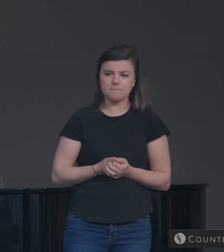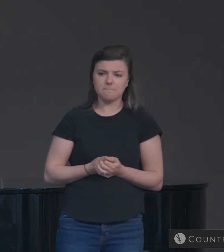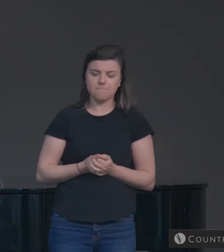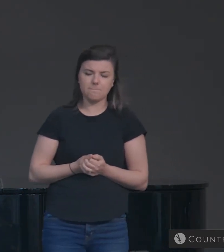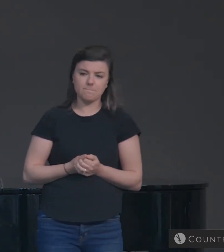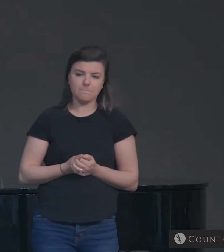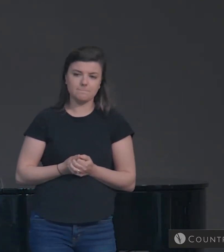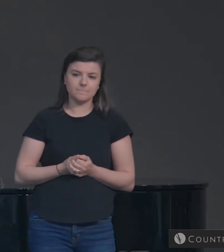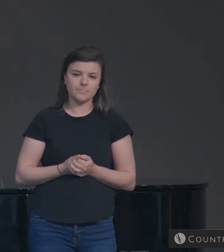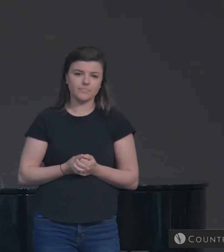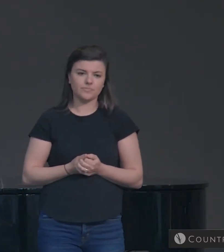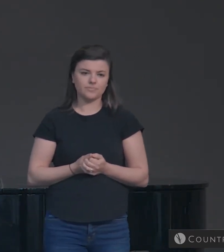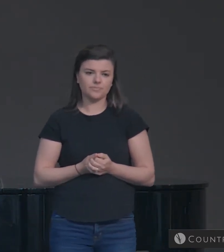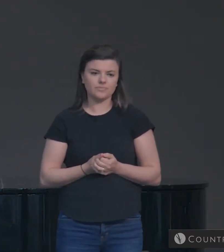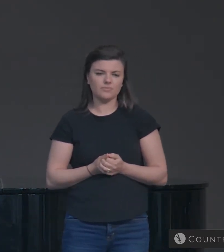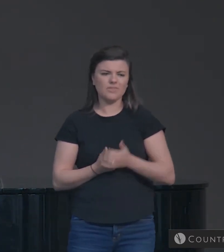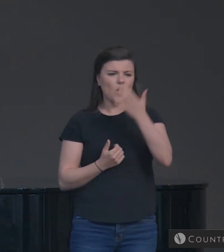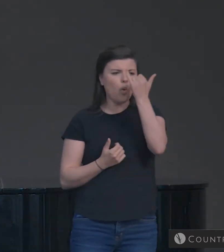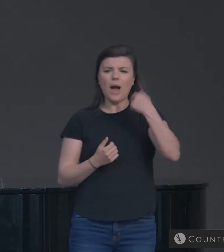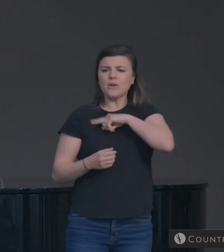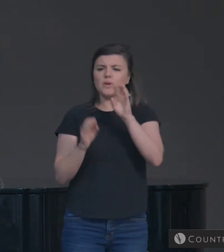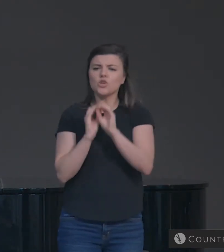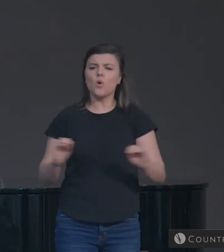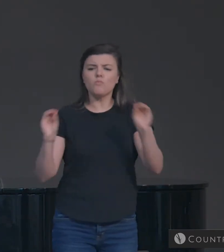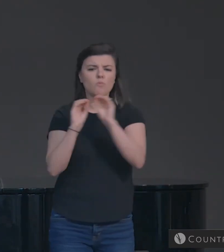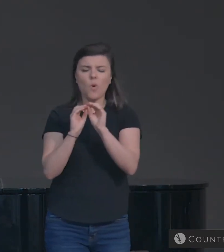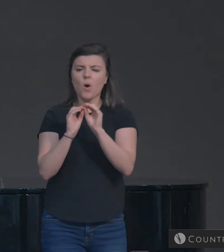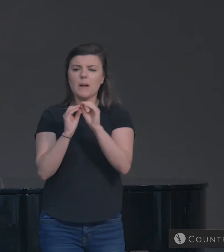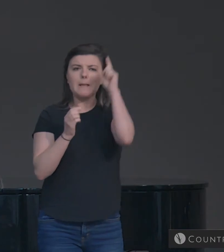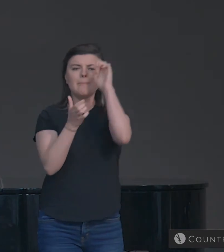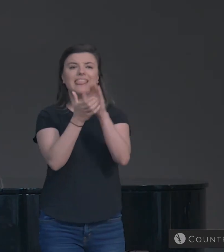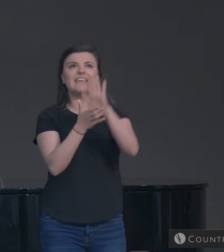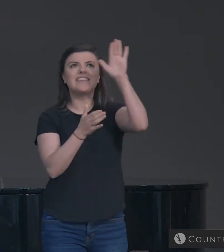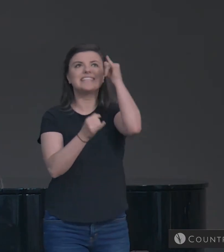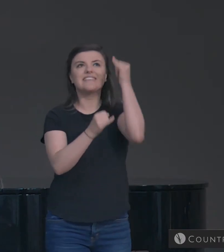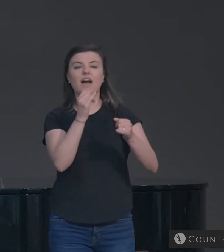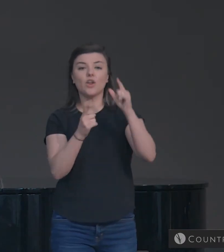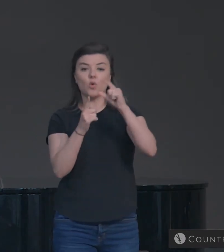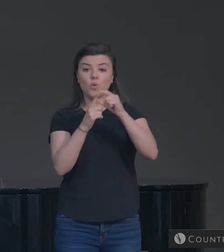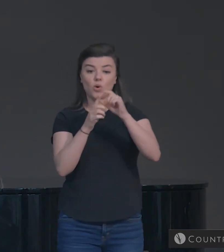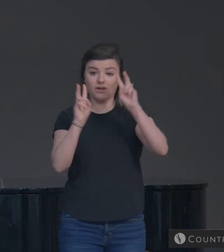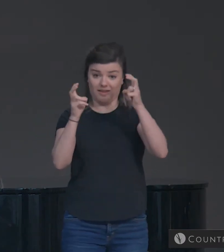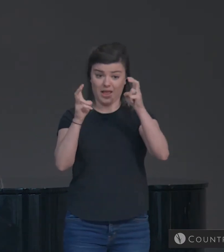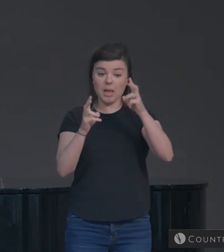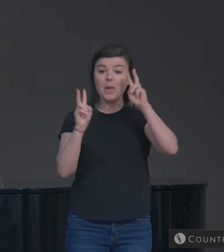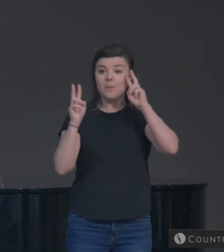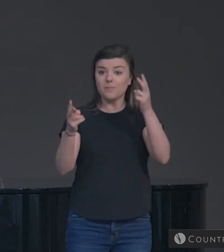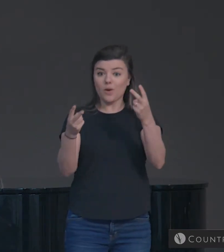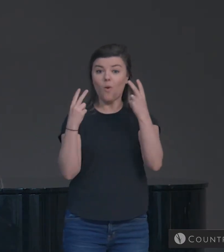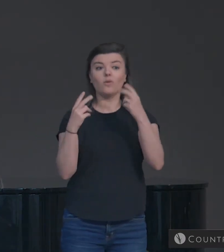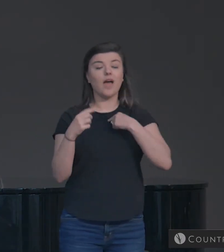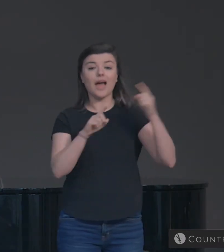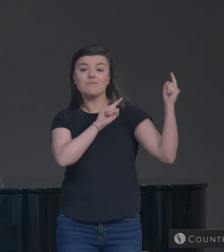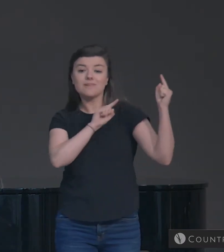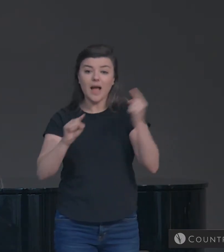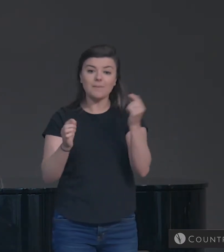Why? Why do we no longer believe his final words, Behold, I am coming again soon.